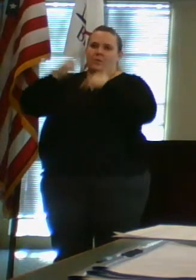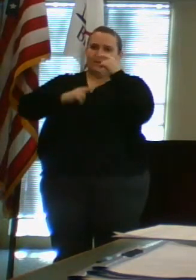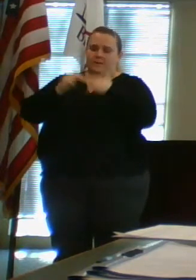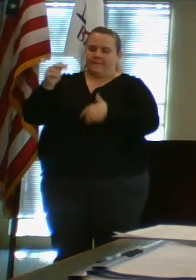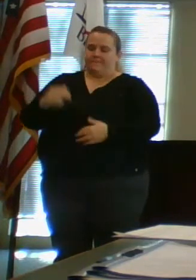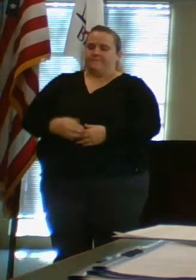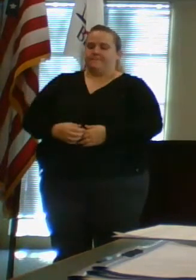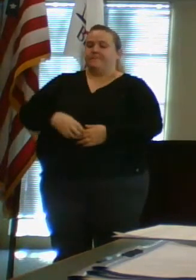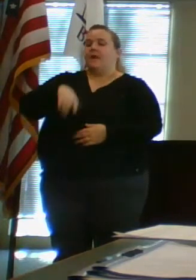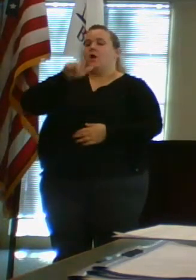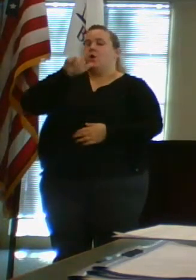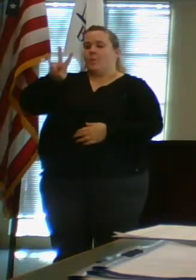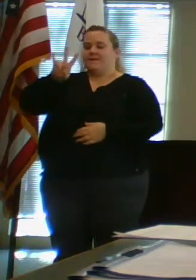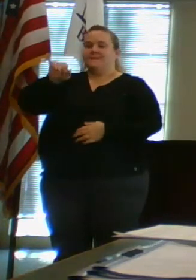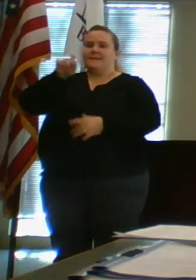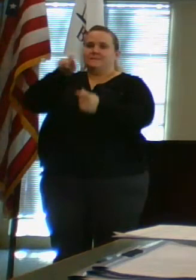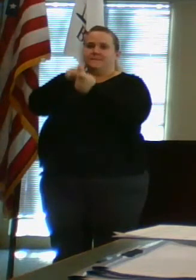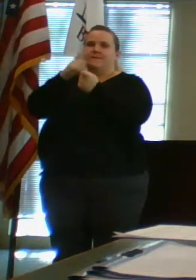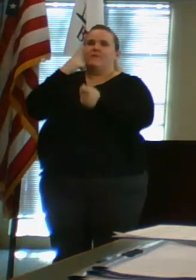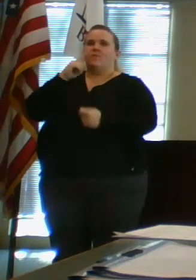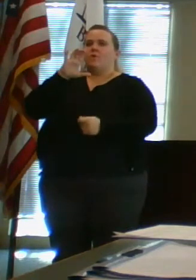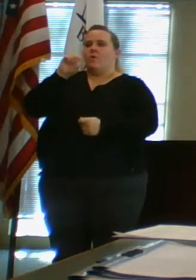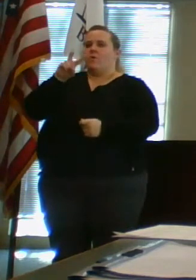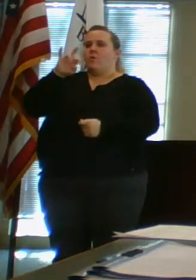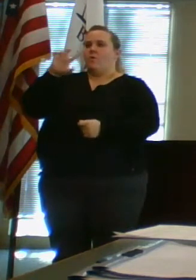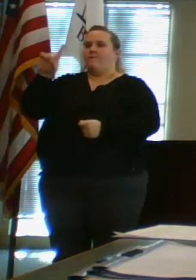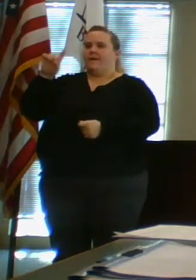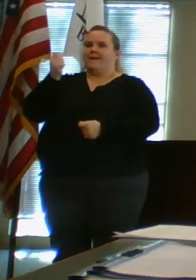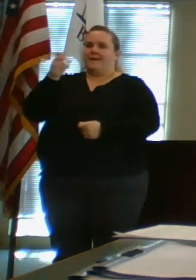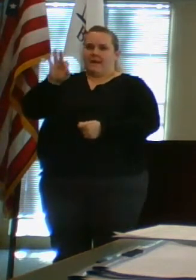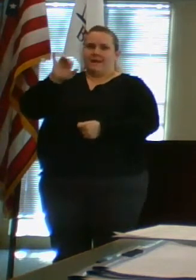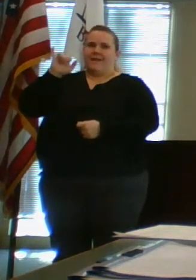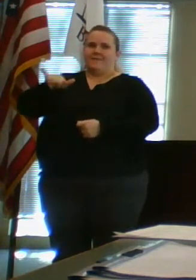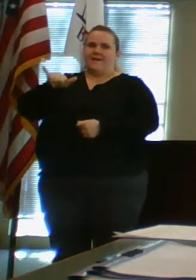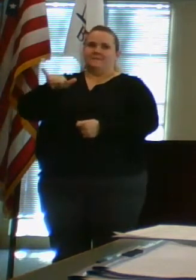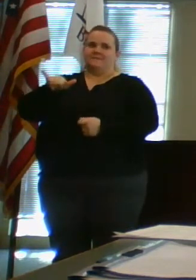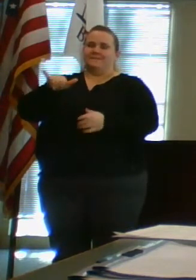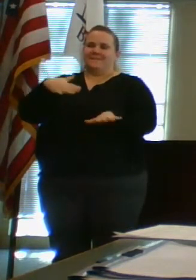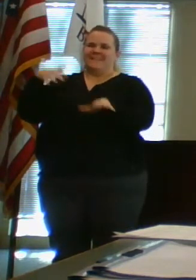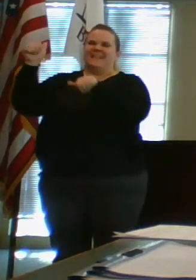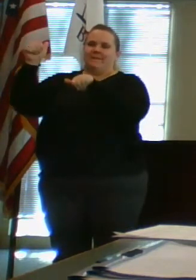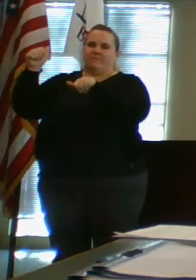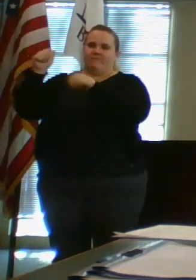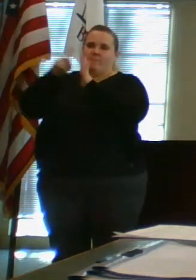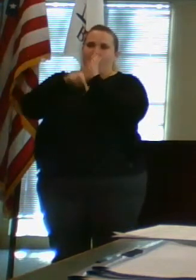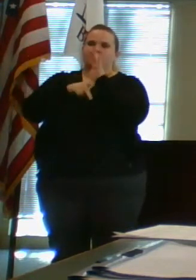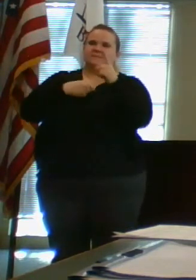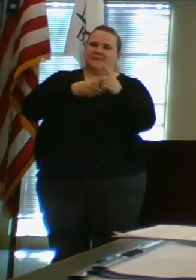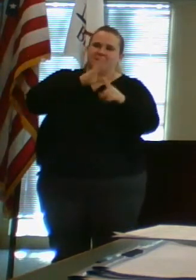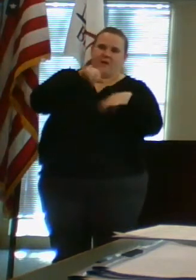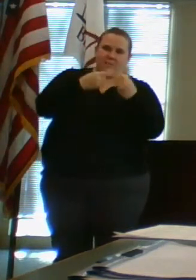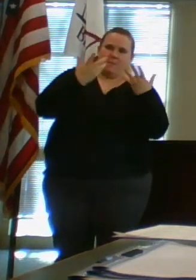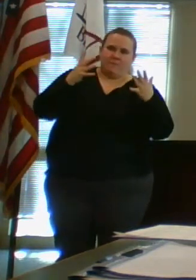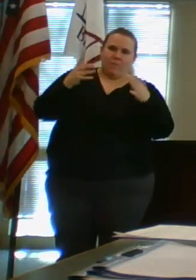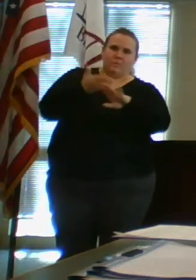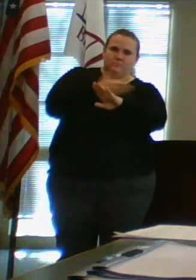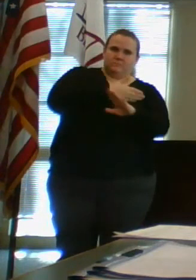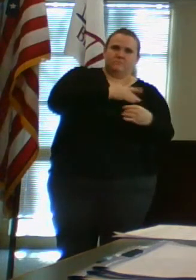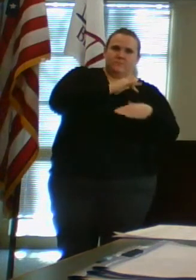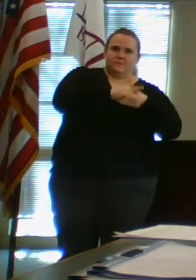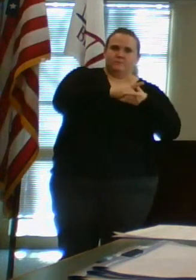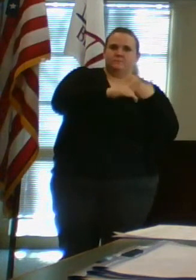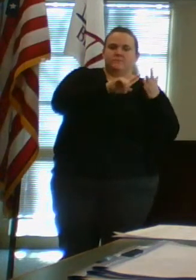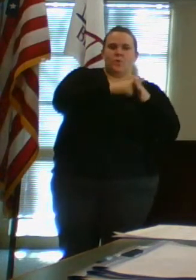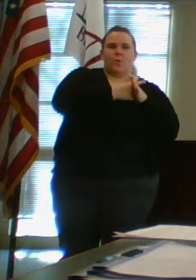Twenty-seven deals specifically with the COVID-19. It's the leave policy that I touched on briefly at the beginning of this meeting